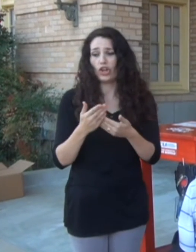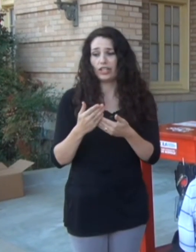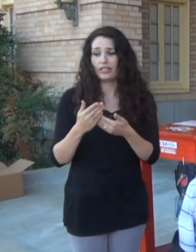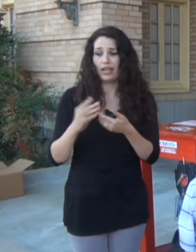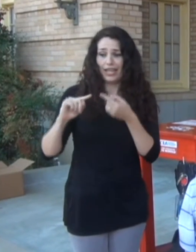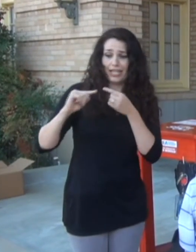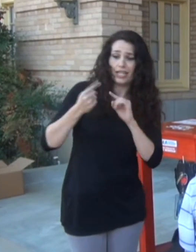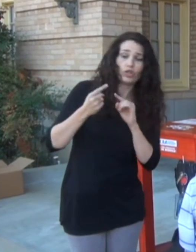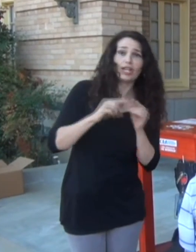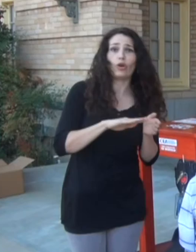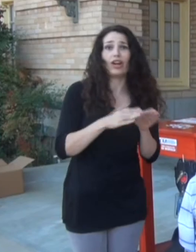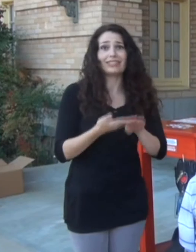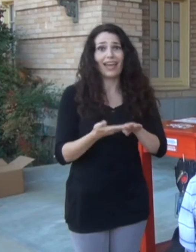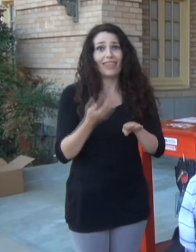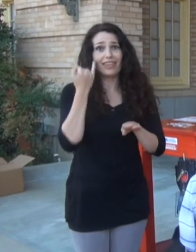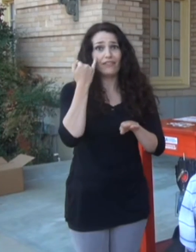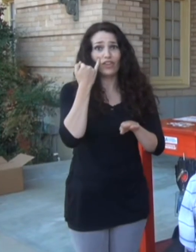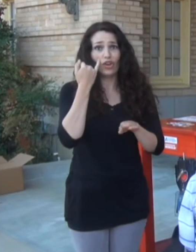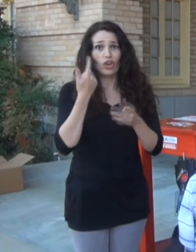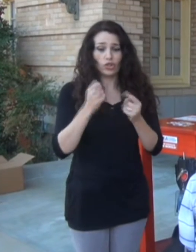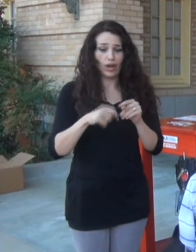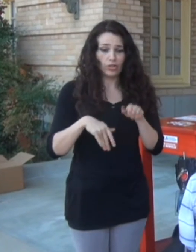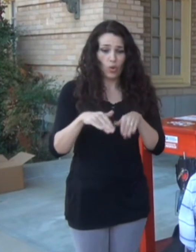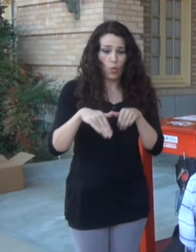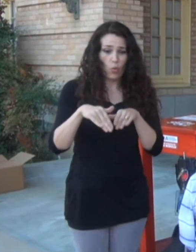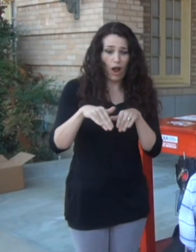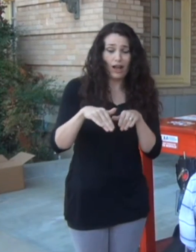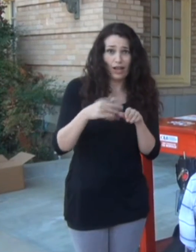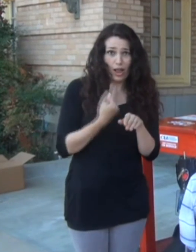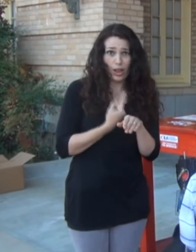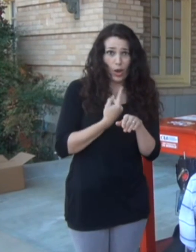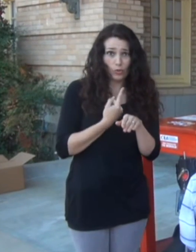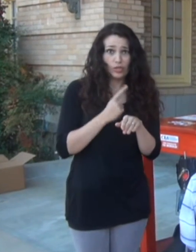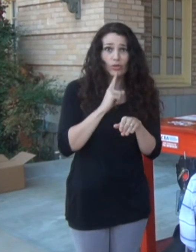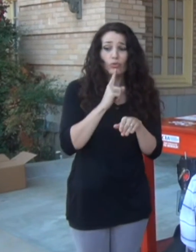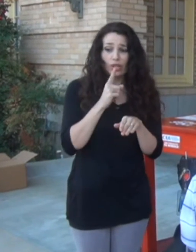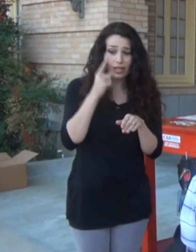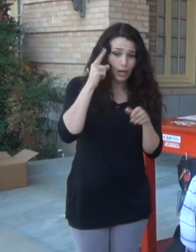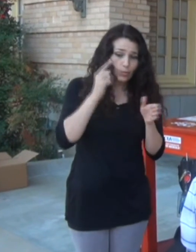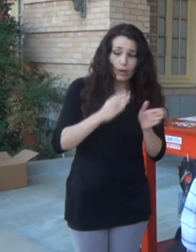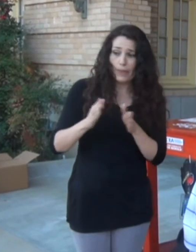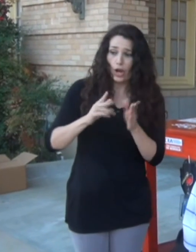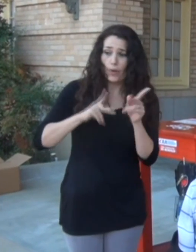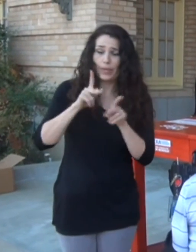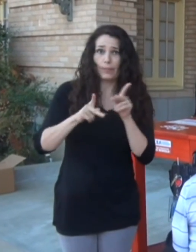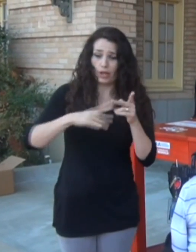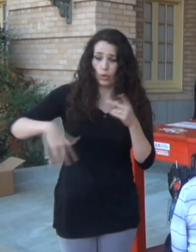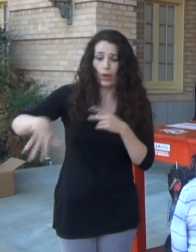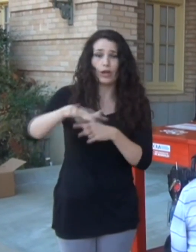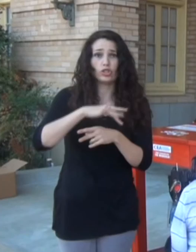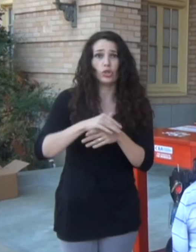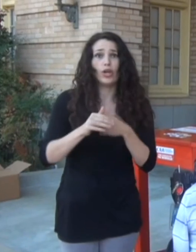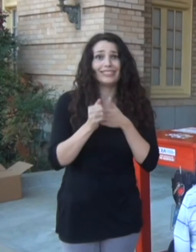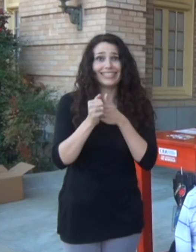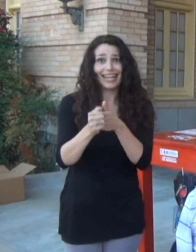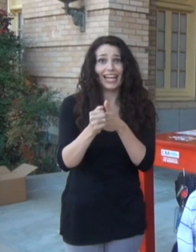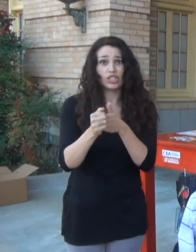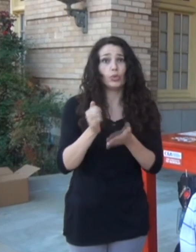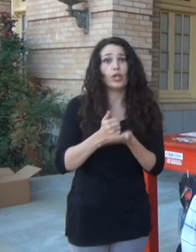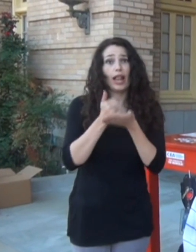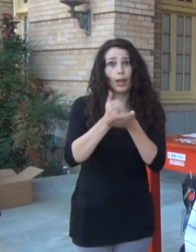if you're trying to walk through stuff on your own. So really prepare people around you to guide you and help you in terms of walking